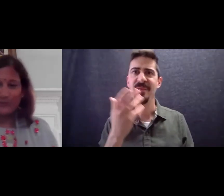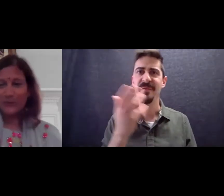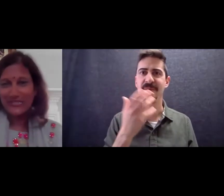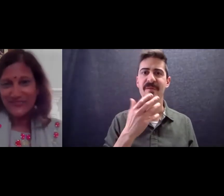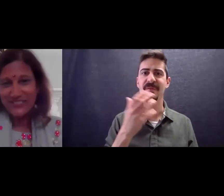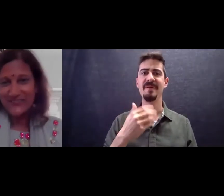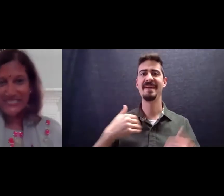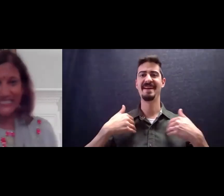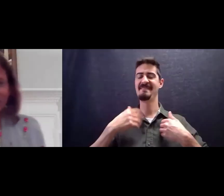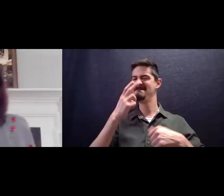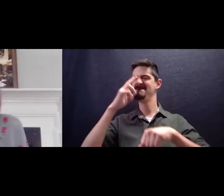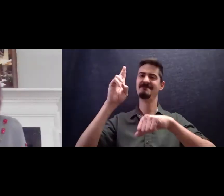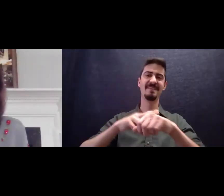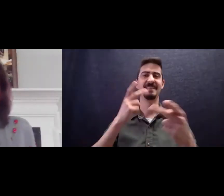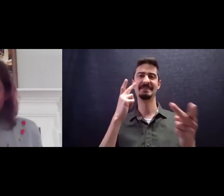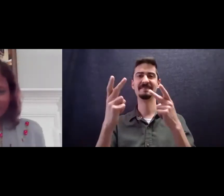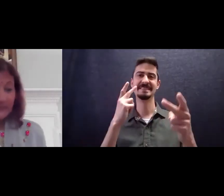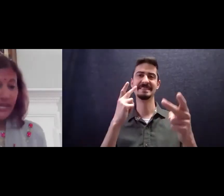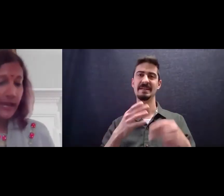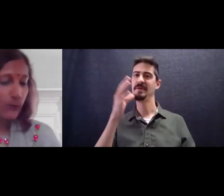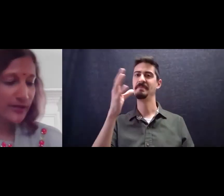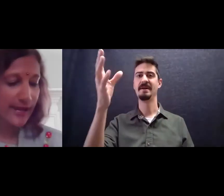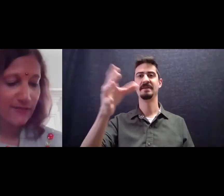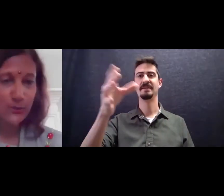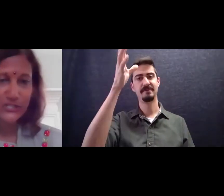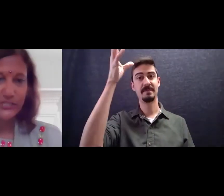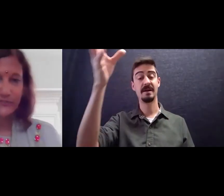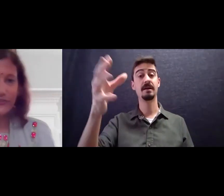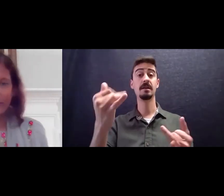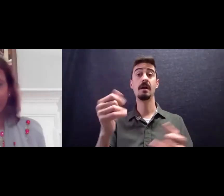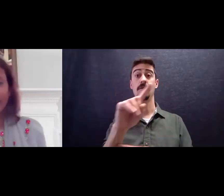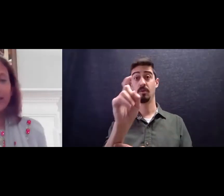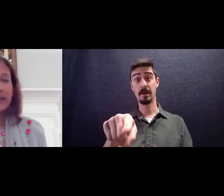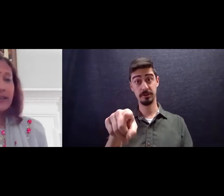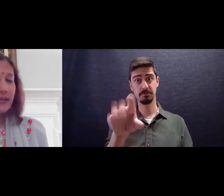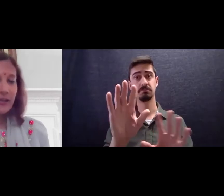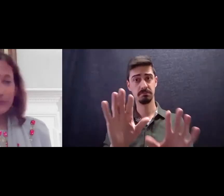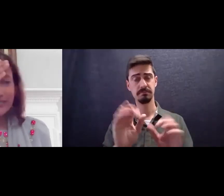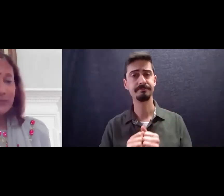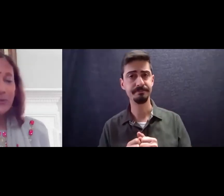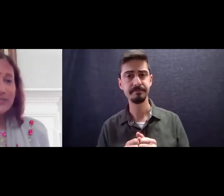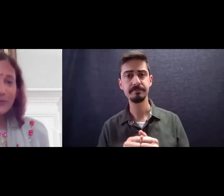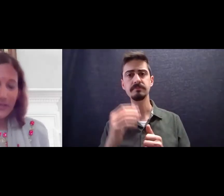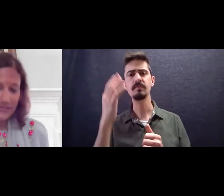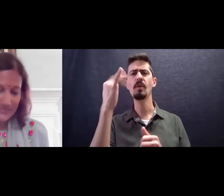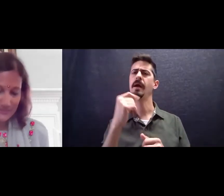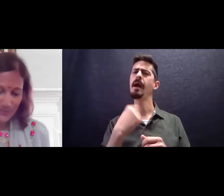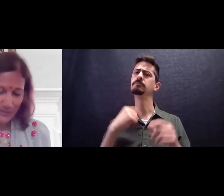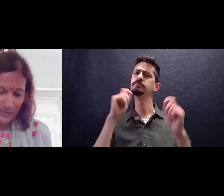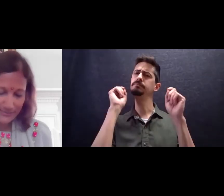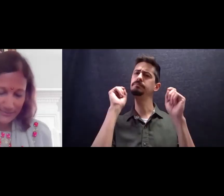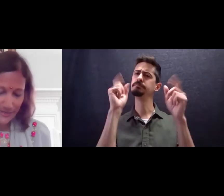but it was always fun to visit and i want i have a question for everybody i'm going surprised